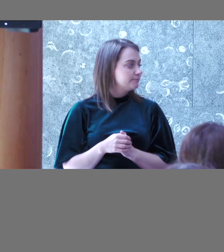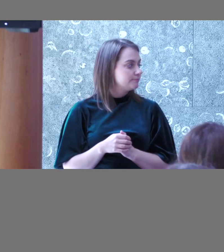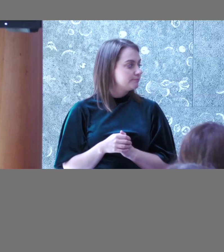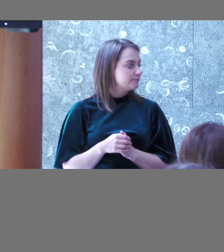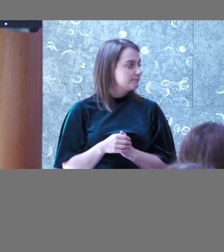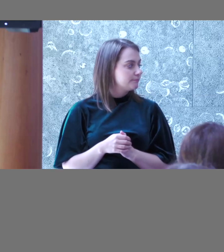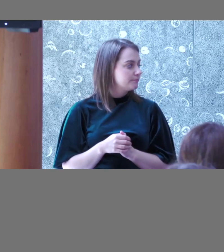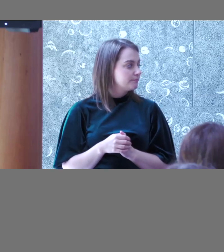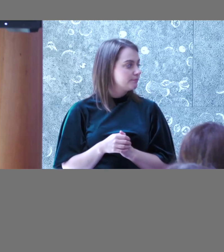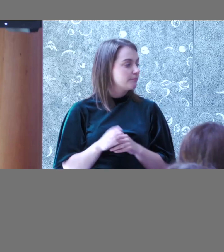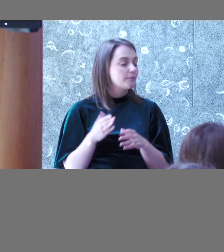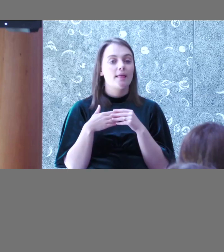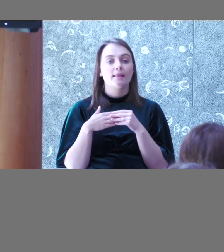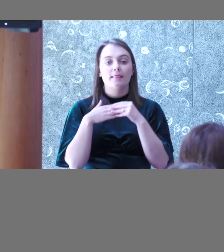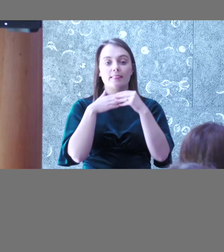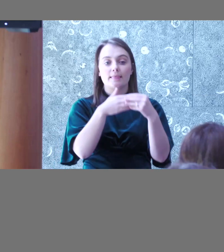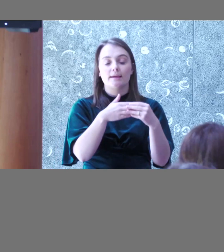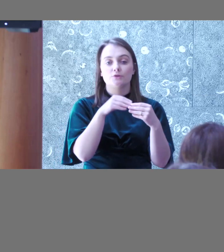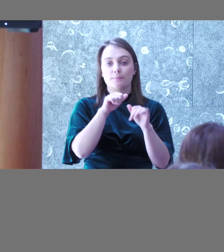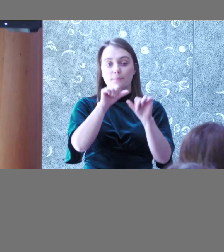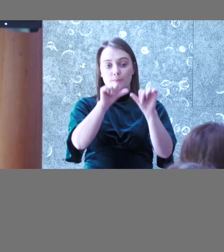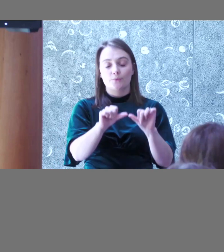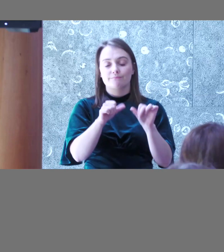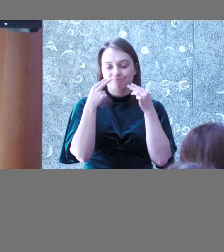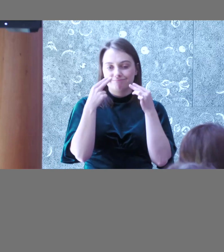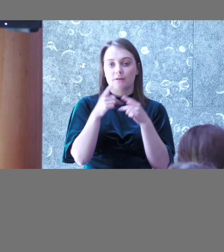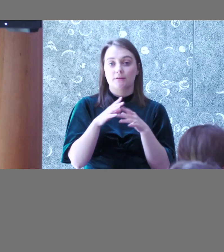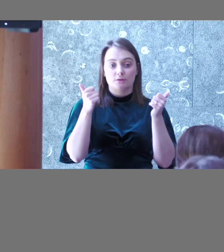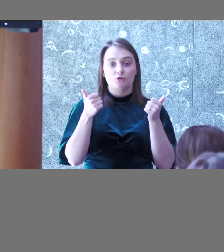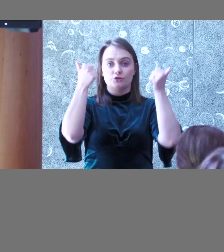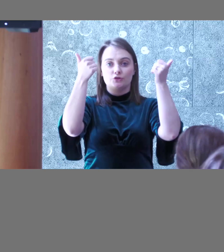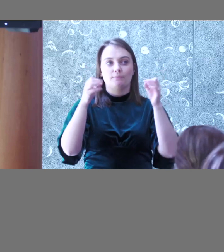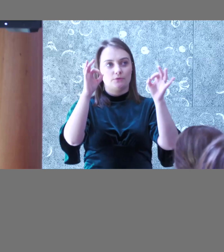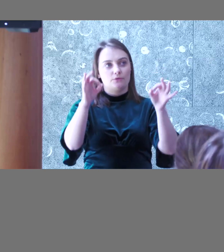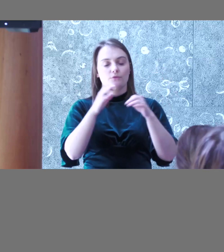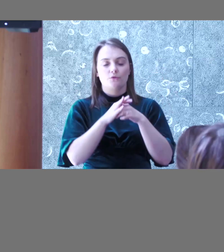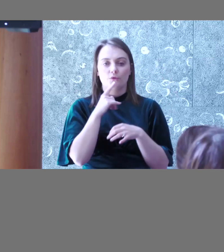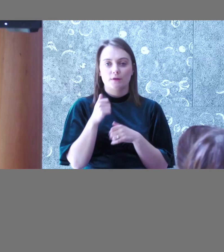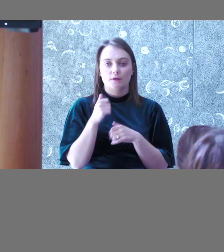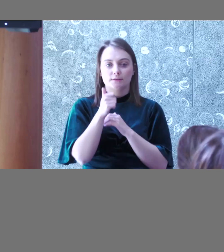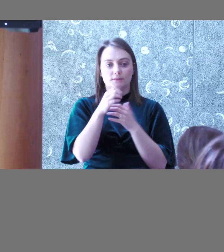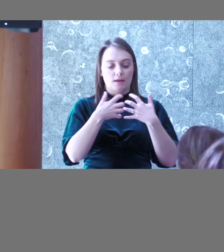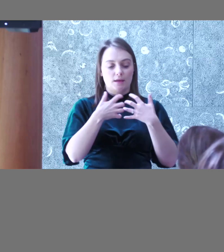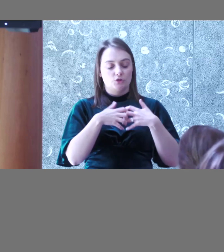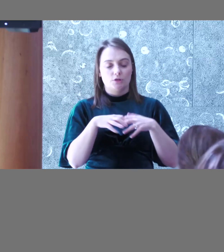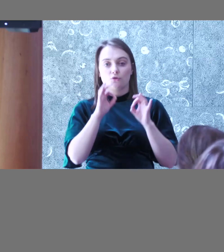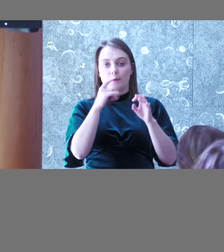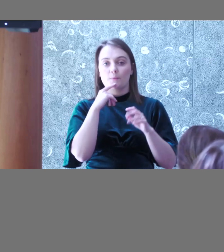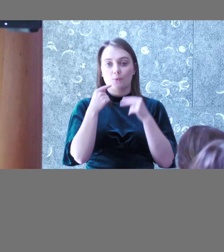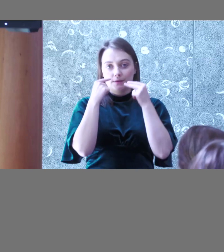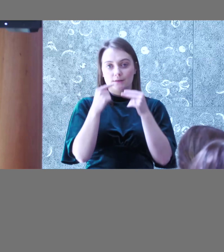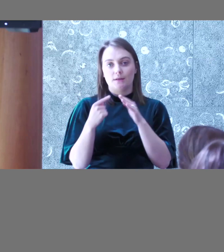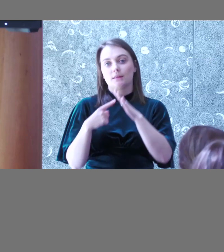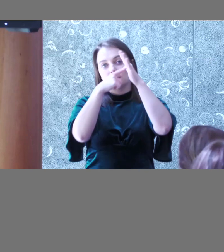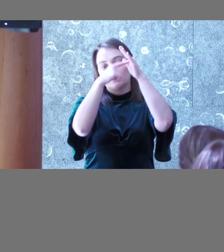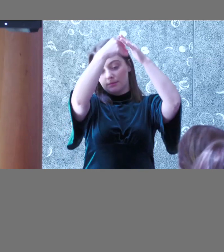approval is vital. You can have accessibility engineers, but if you don't have that kind of shadow from the top,